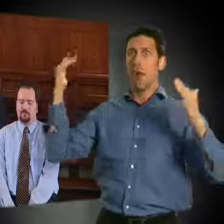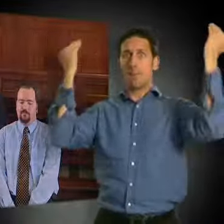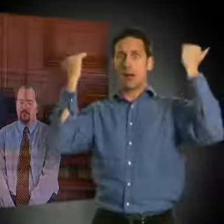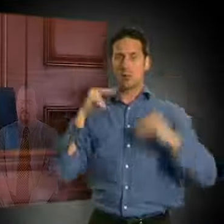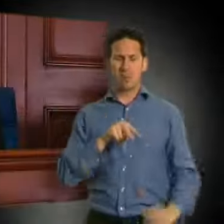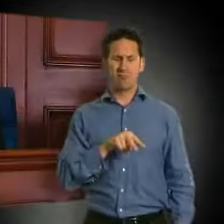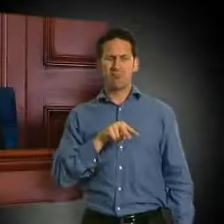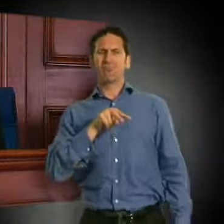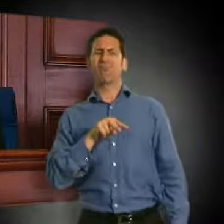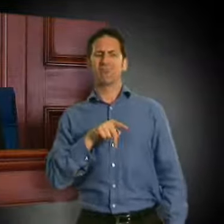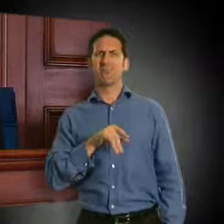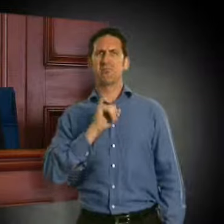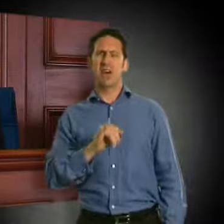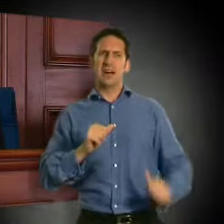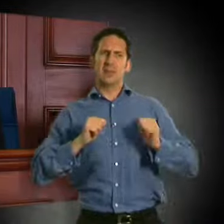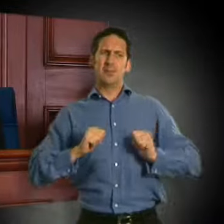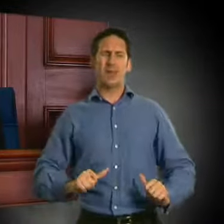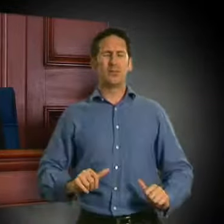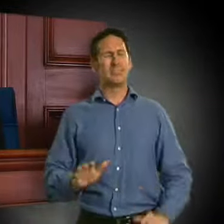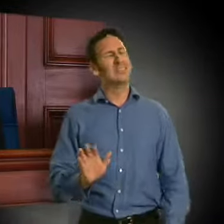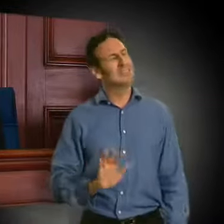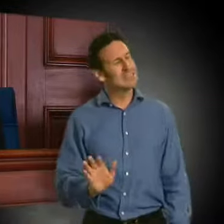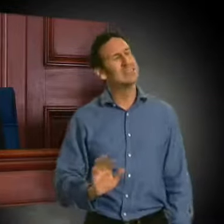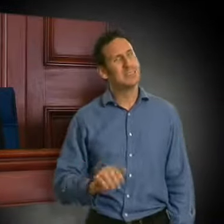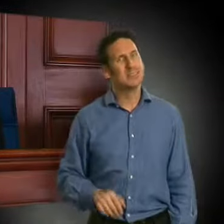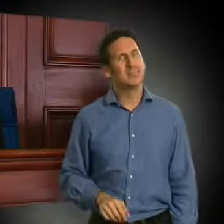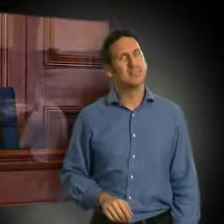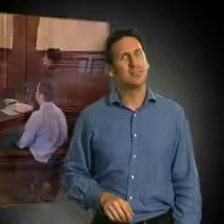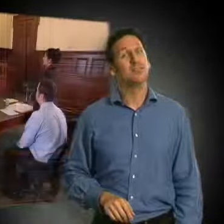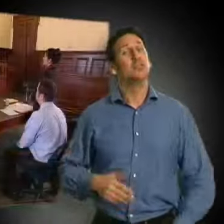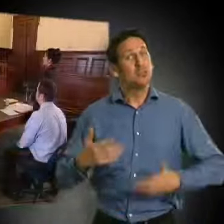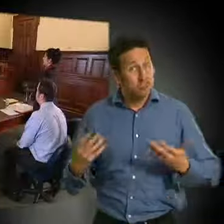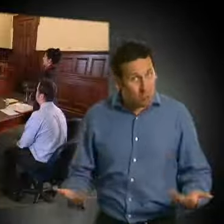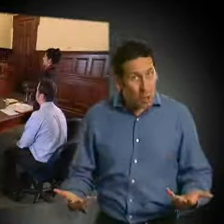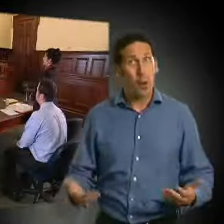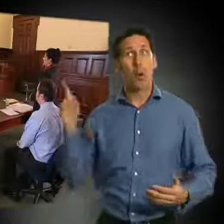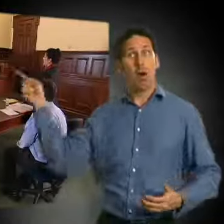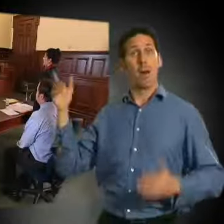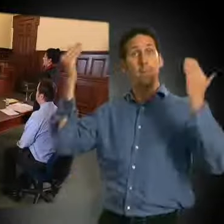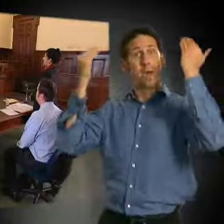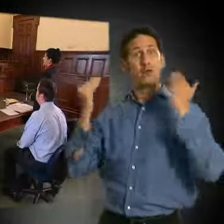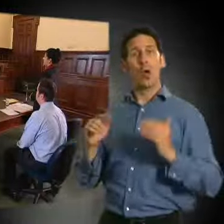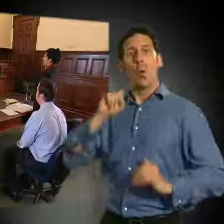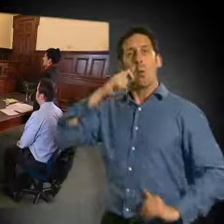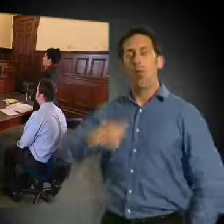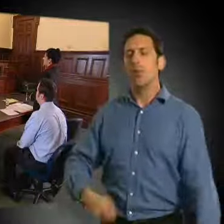Also, showing anger in court can lead the magistrate to think that you can't control your emotions.